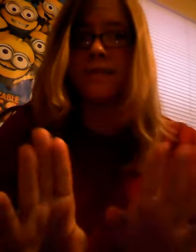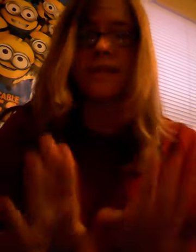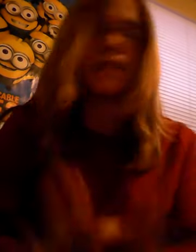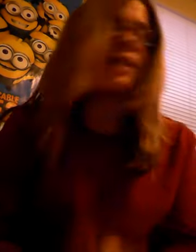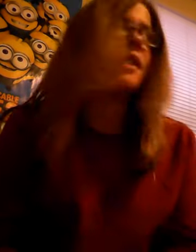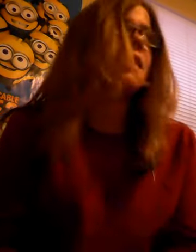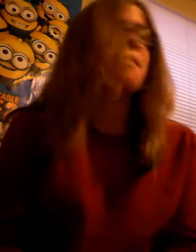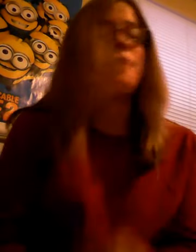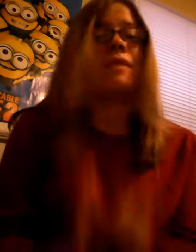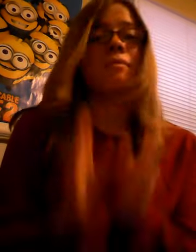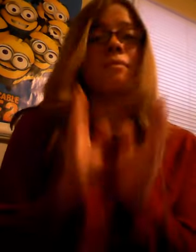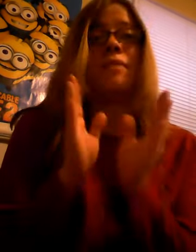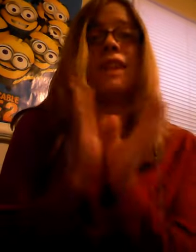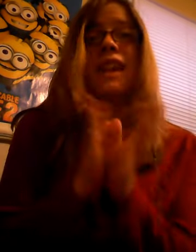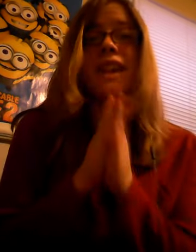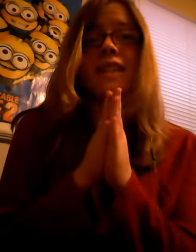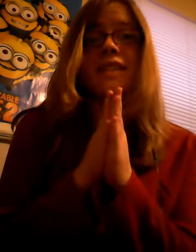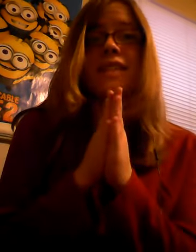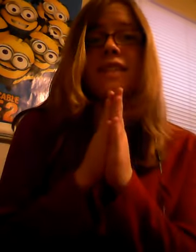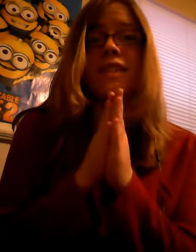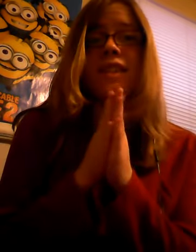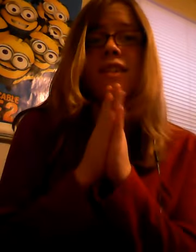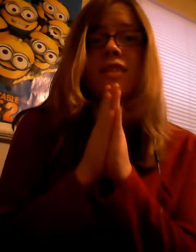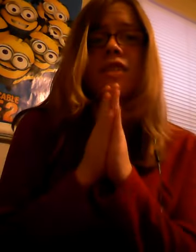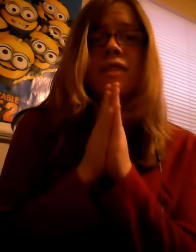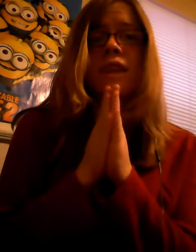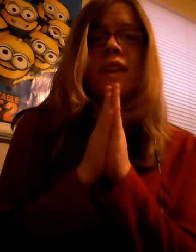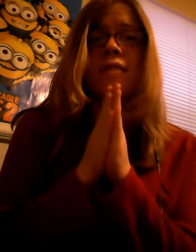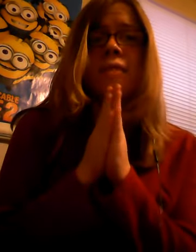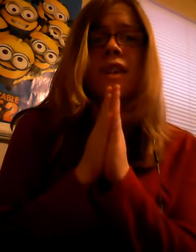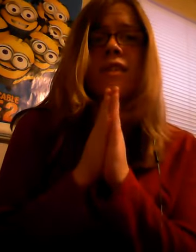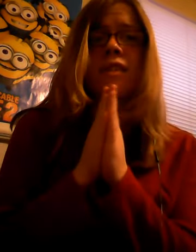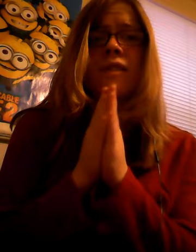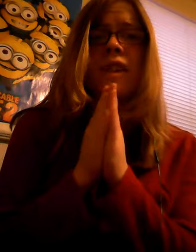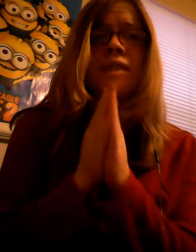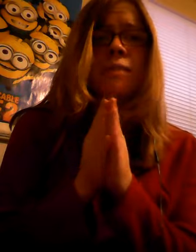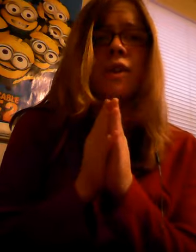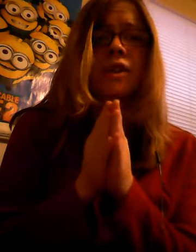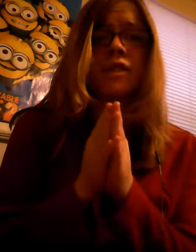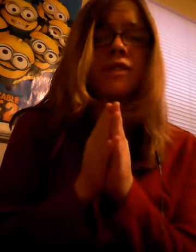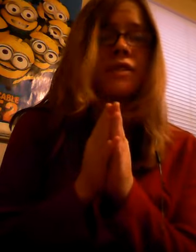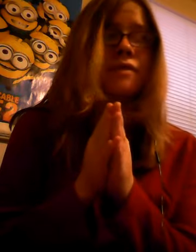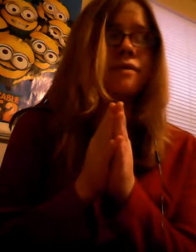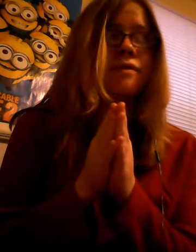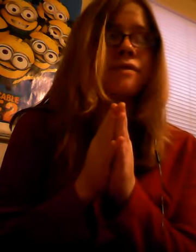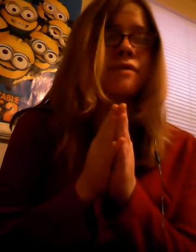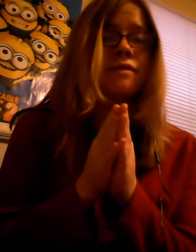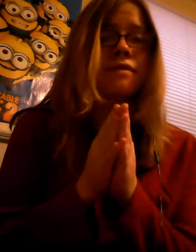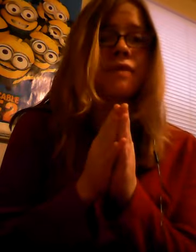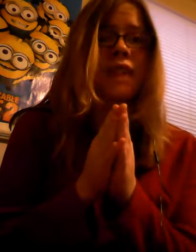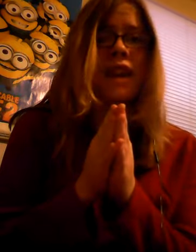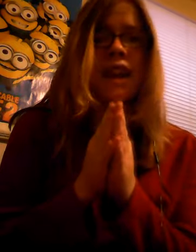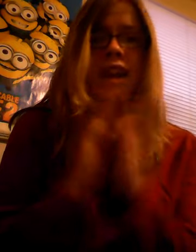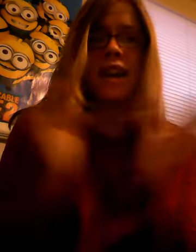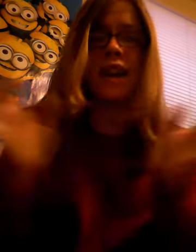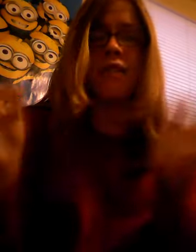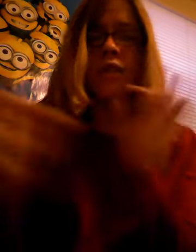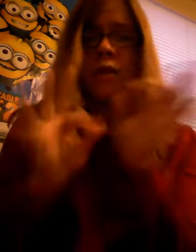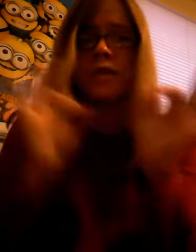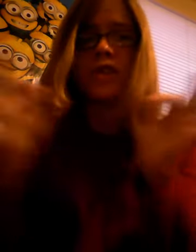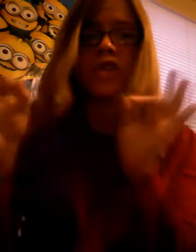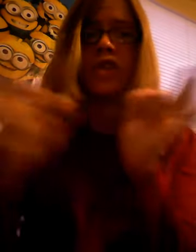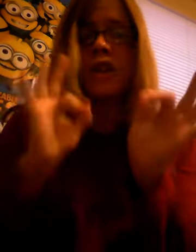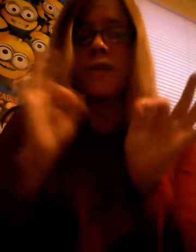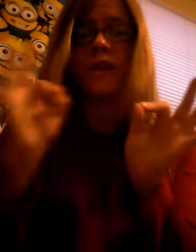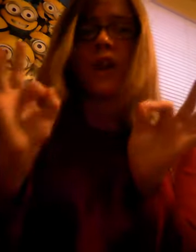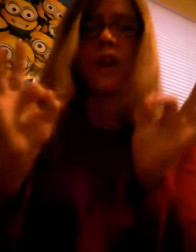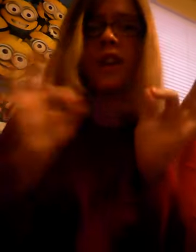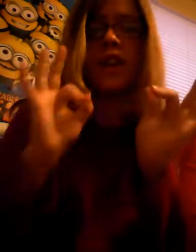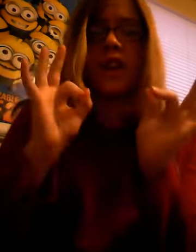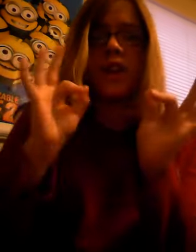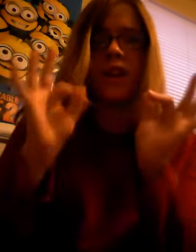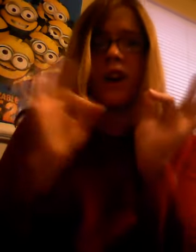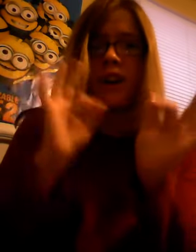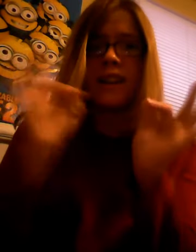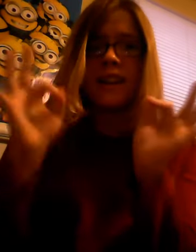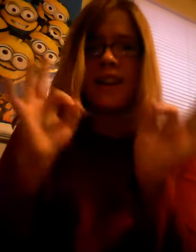but please just follow me on Facebook. And I don't know who this Jennifer Conley